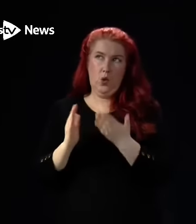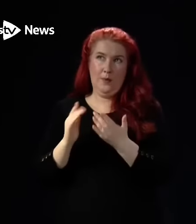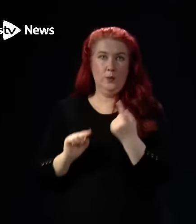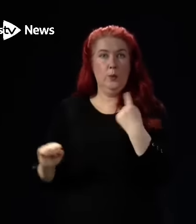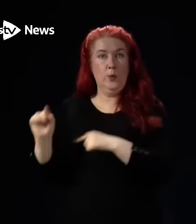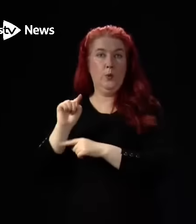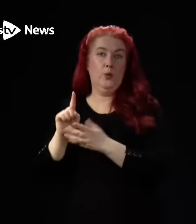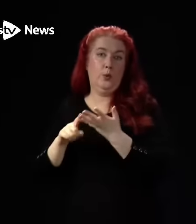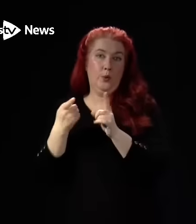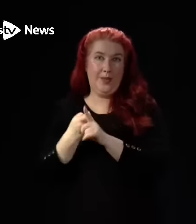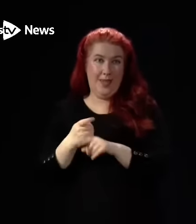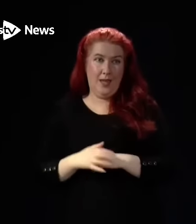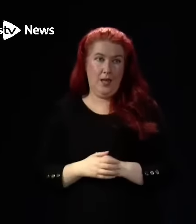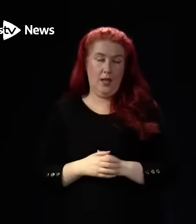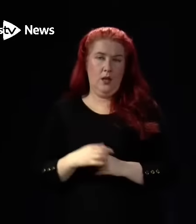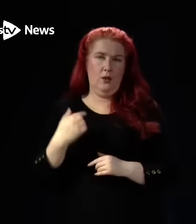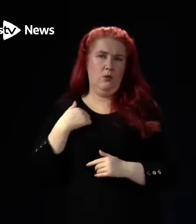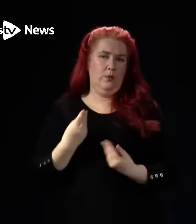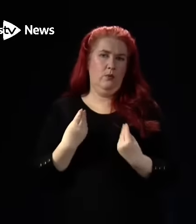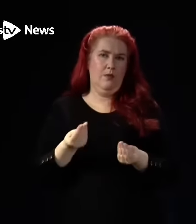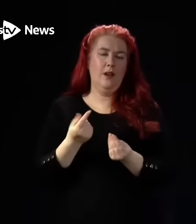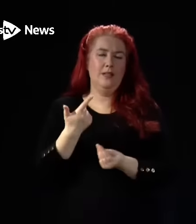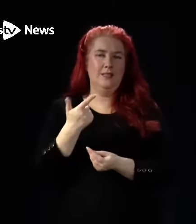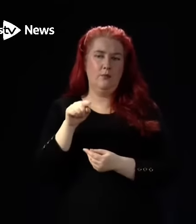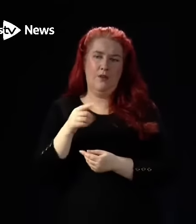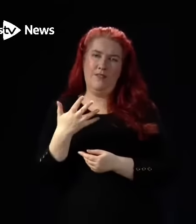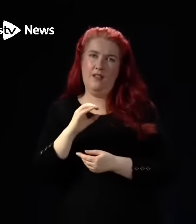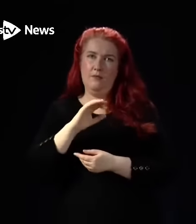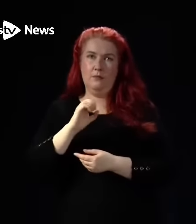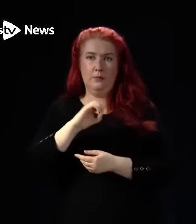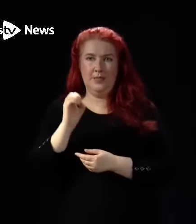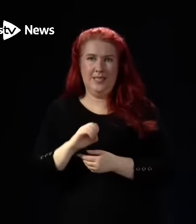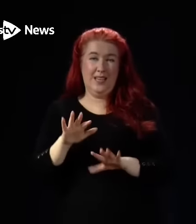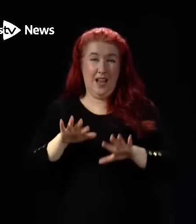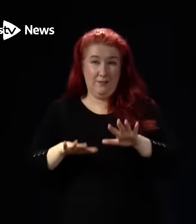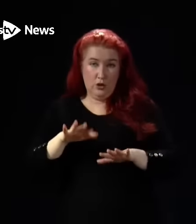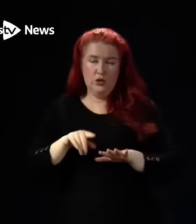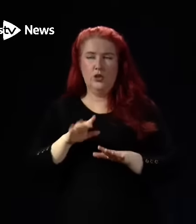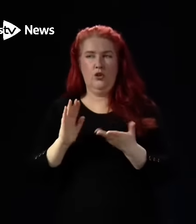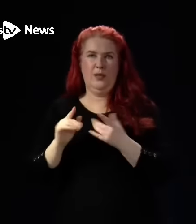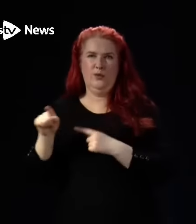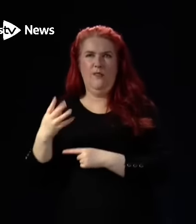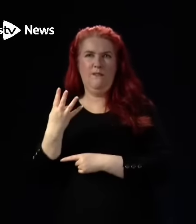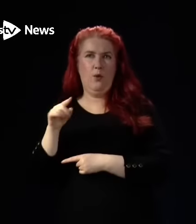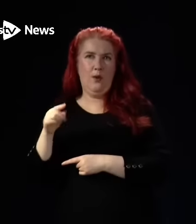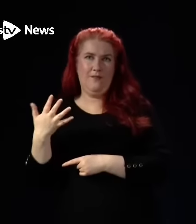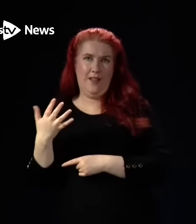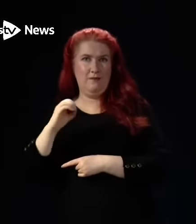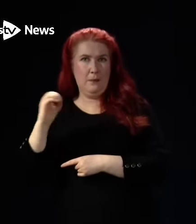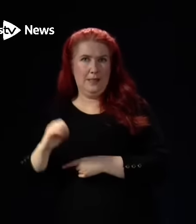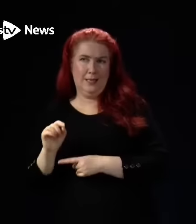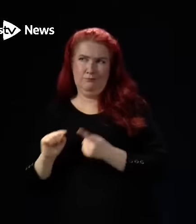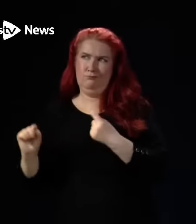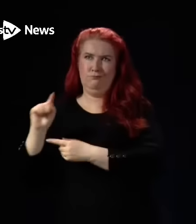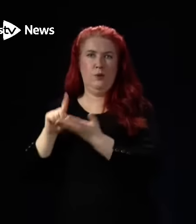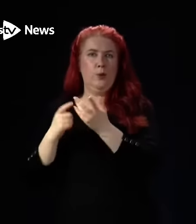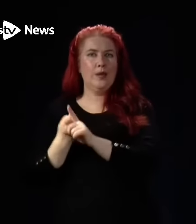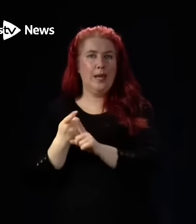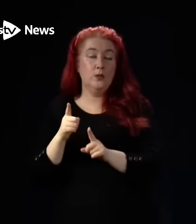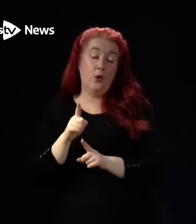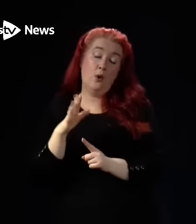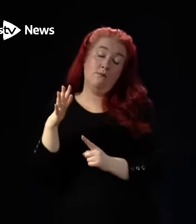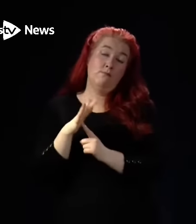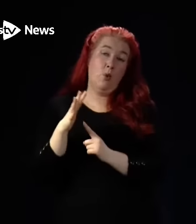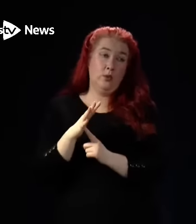the UK. Seven and a half percent on average compared to four and a half percent in other parts of the UK. So it's important to